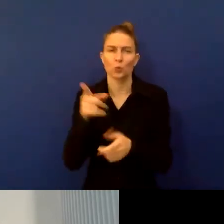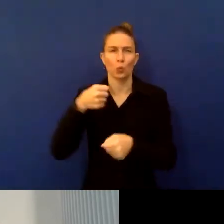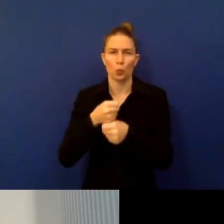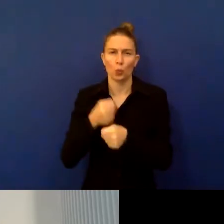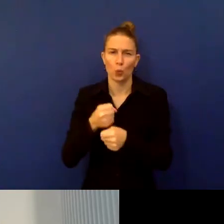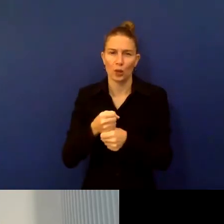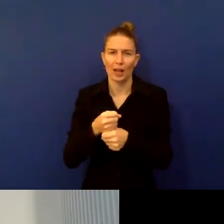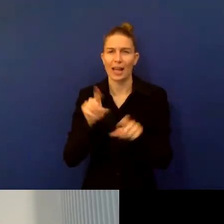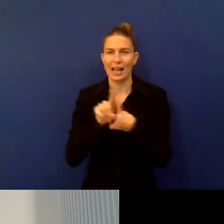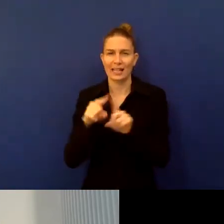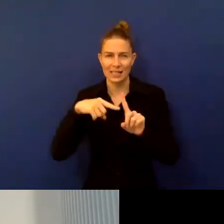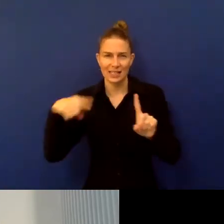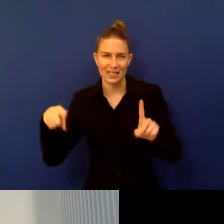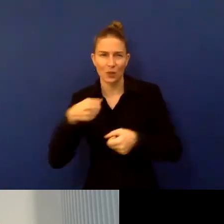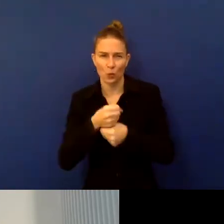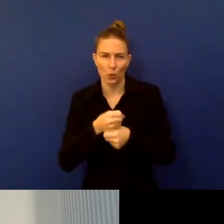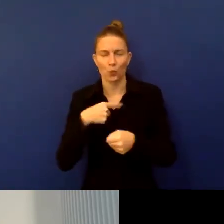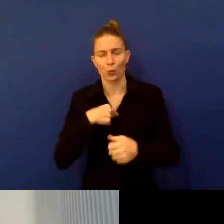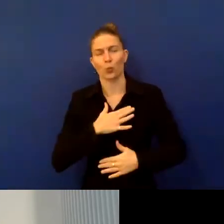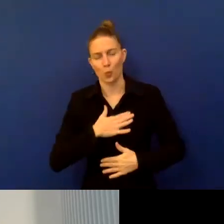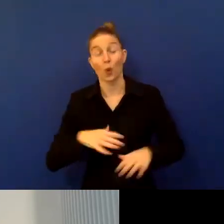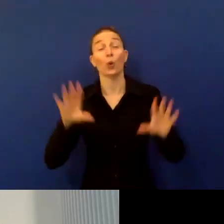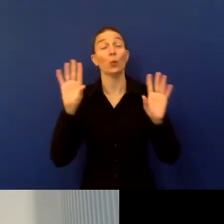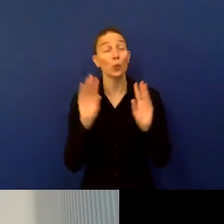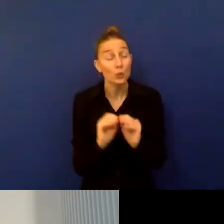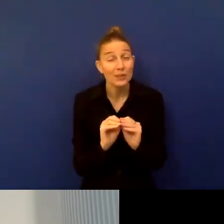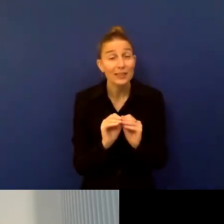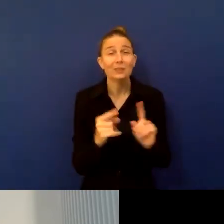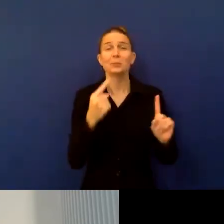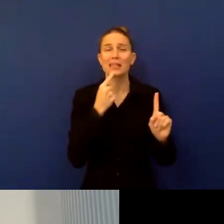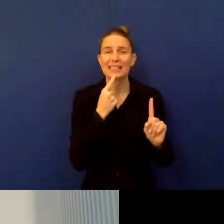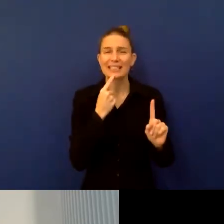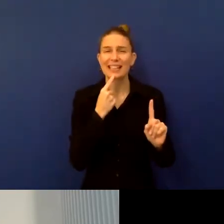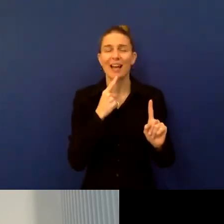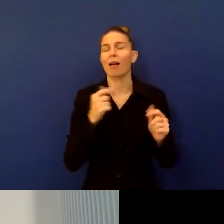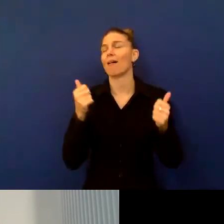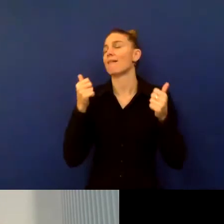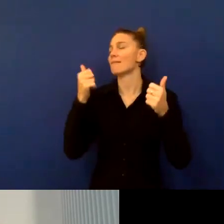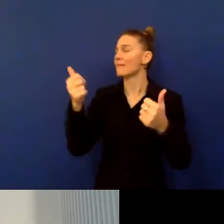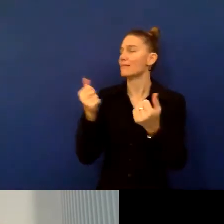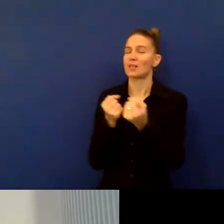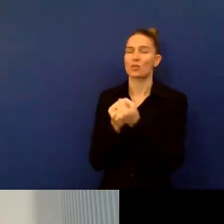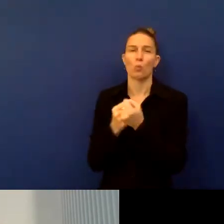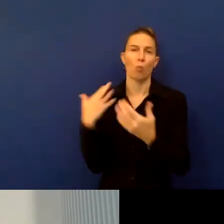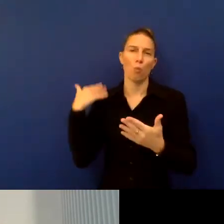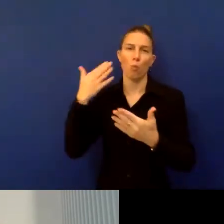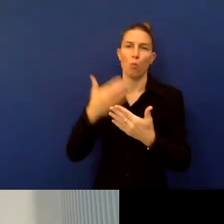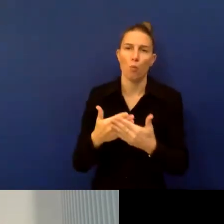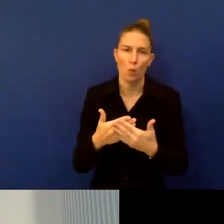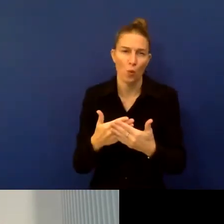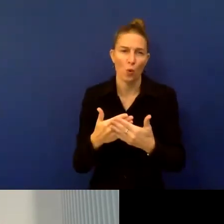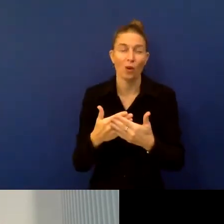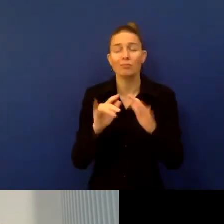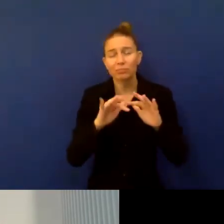work on children with disabilities. And I wanted to conclude by acknowledging the great support that we have received from a number of different